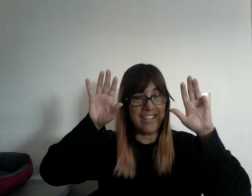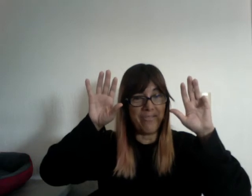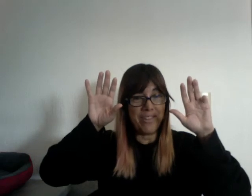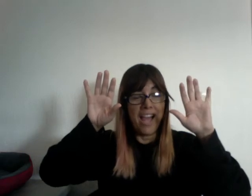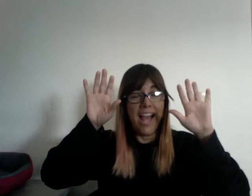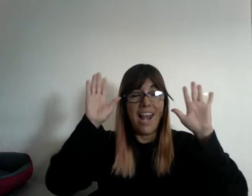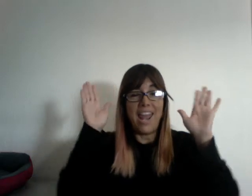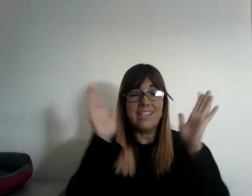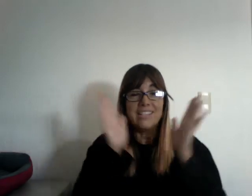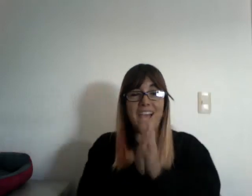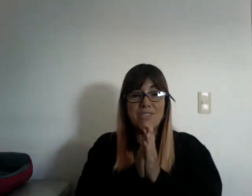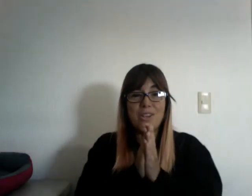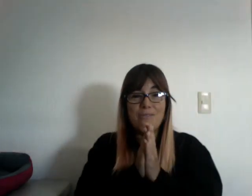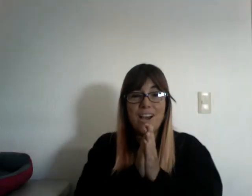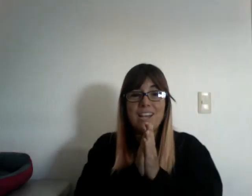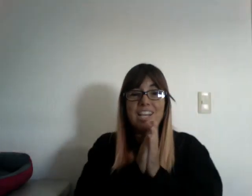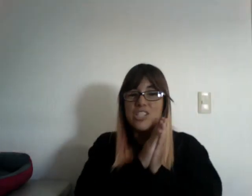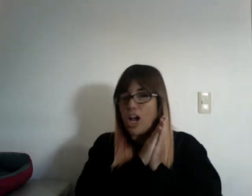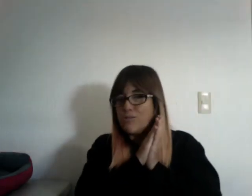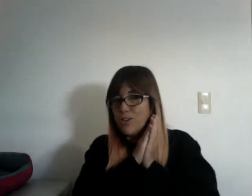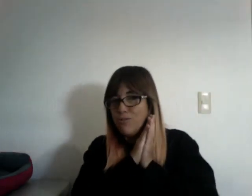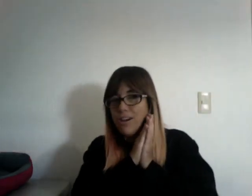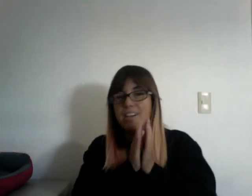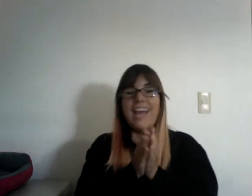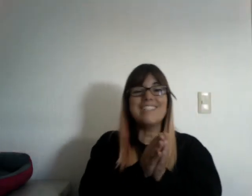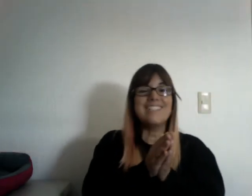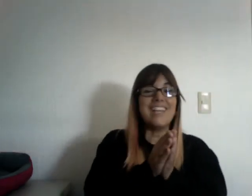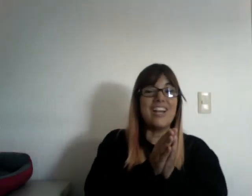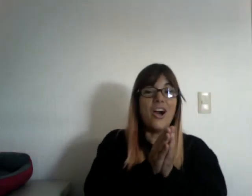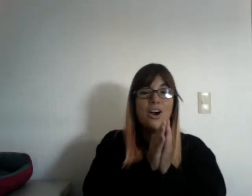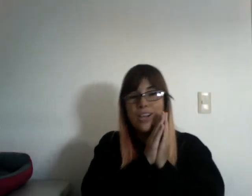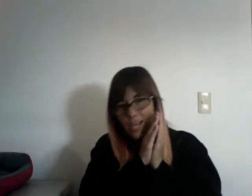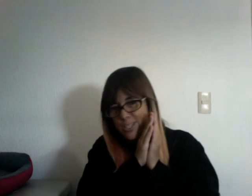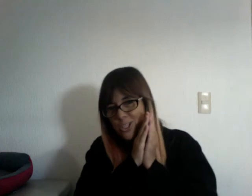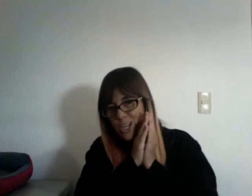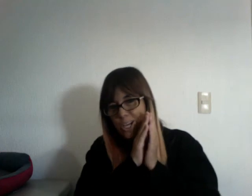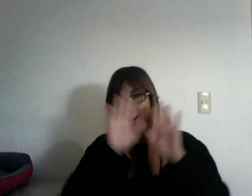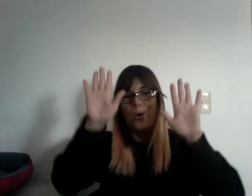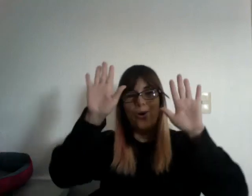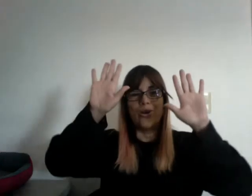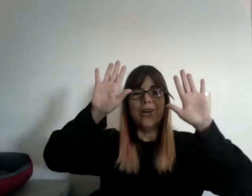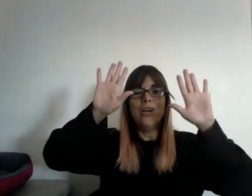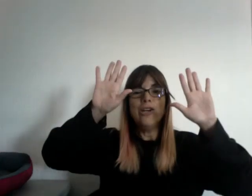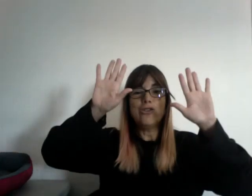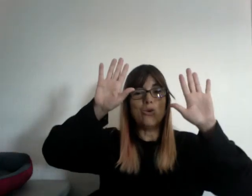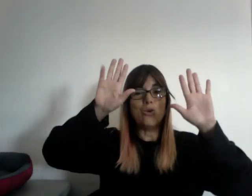Let's have some fun, let's have some fun, and sing along, and sing along, and